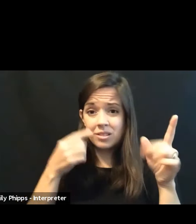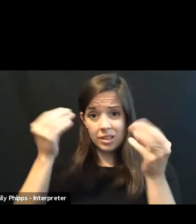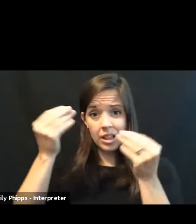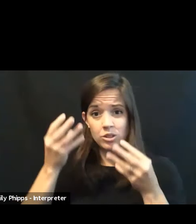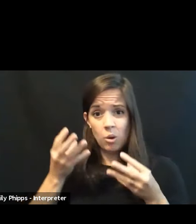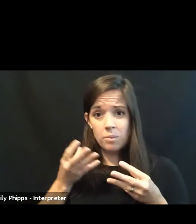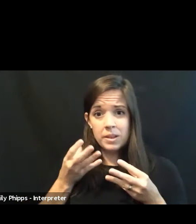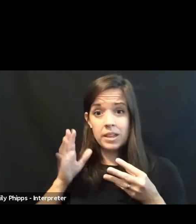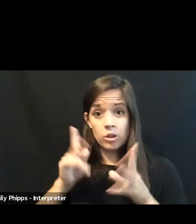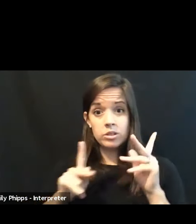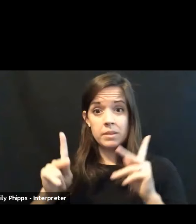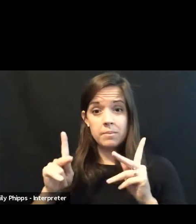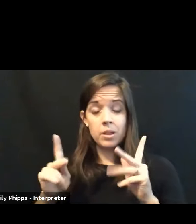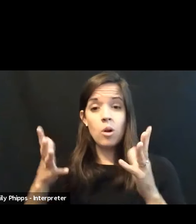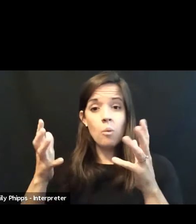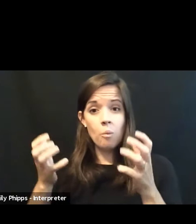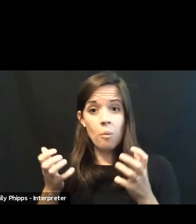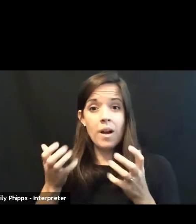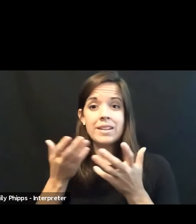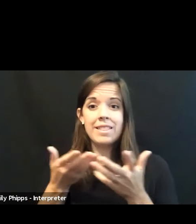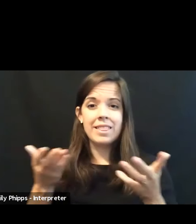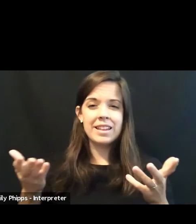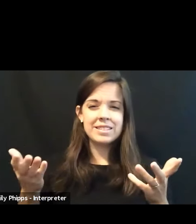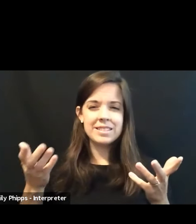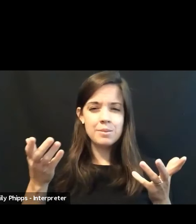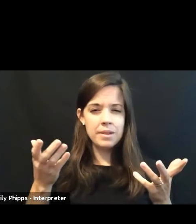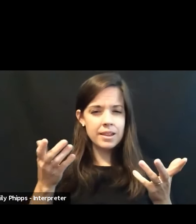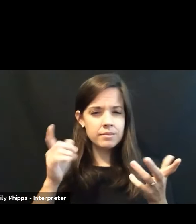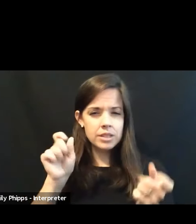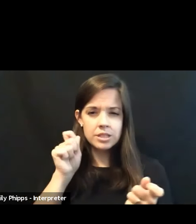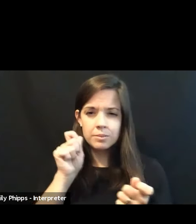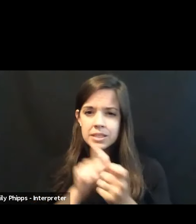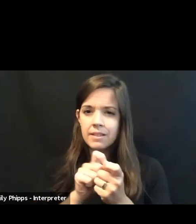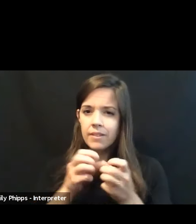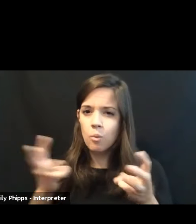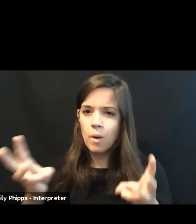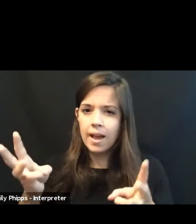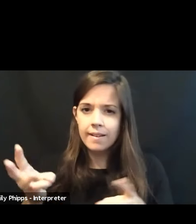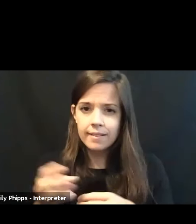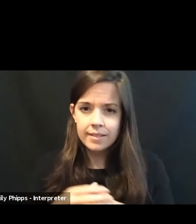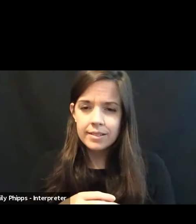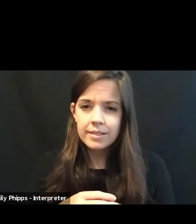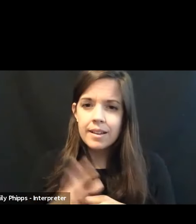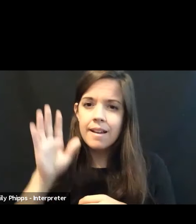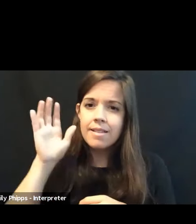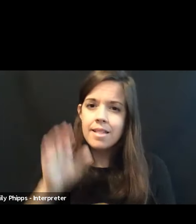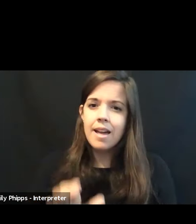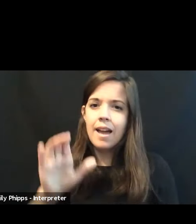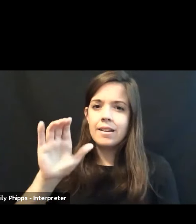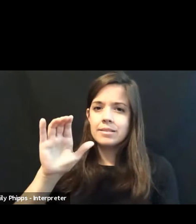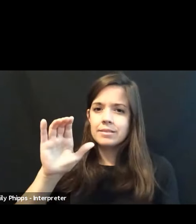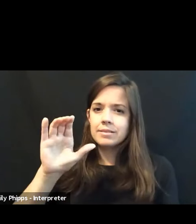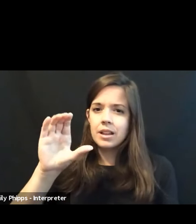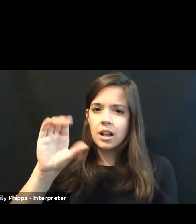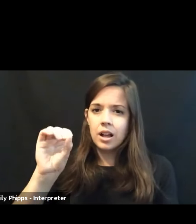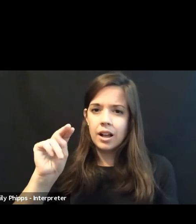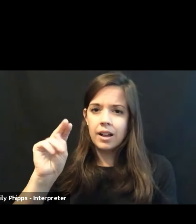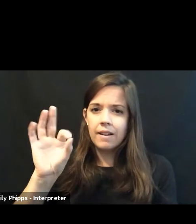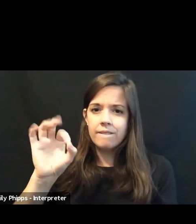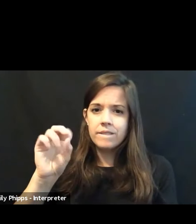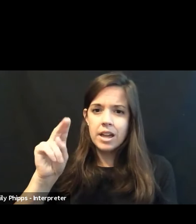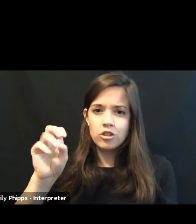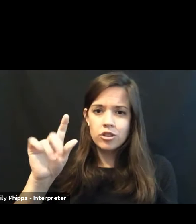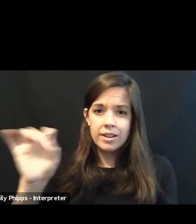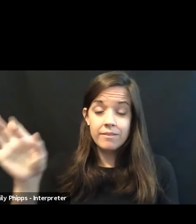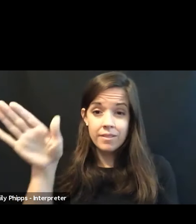things to be a certain way. And that Confederate flag told me that they wanted things to be the